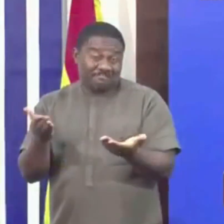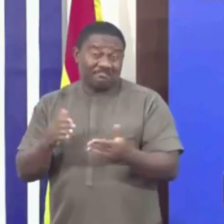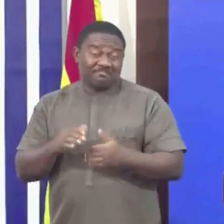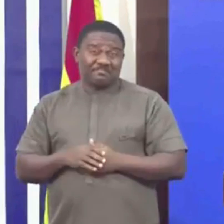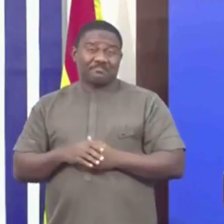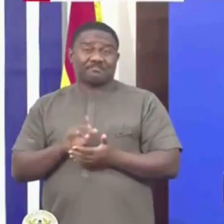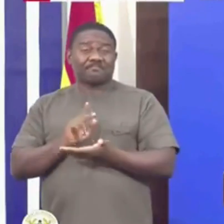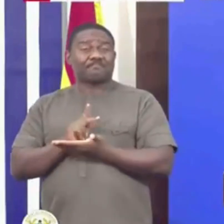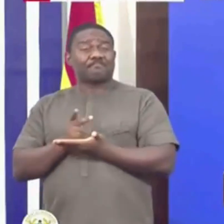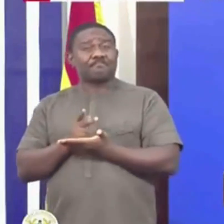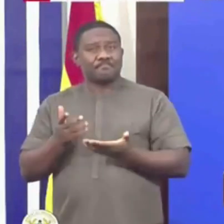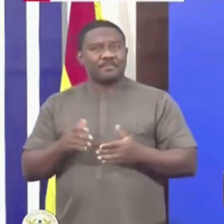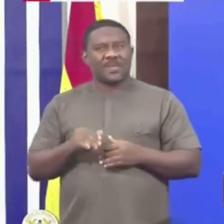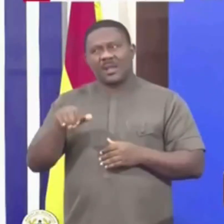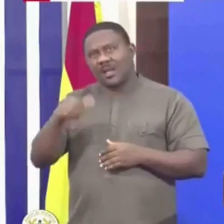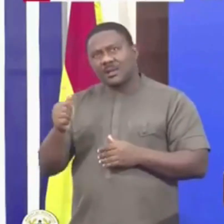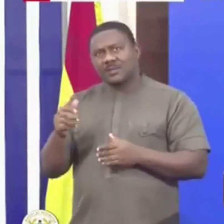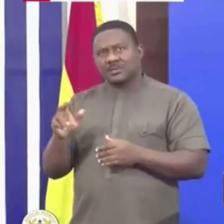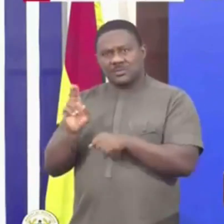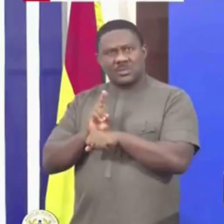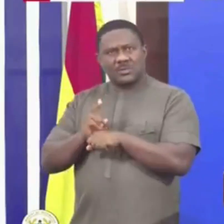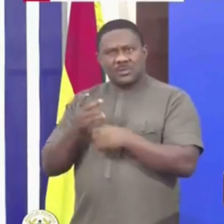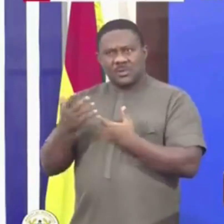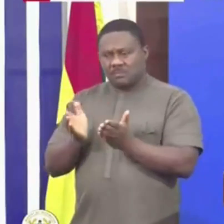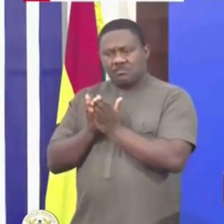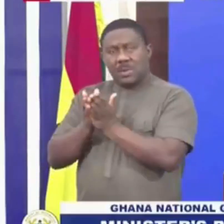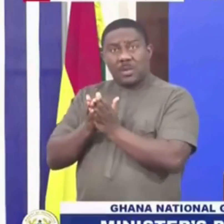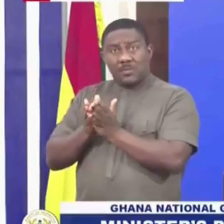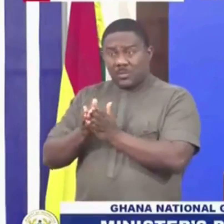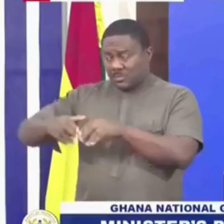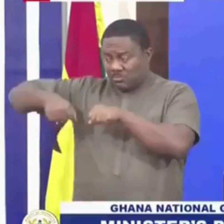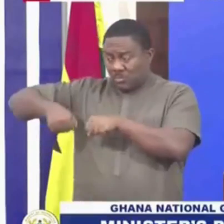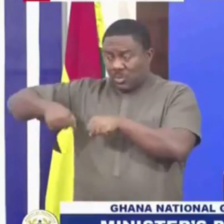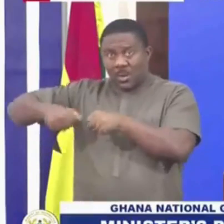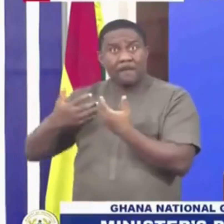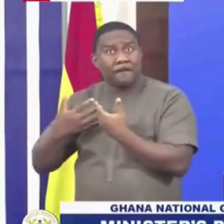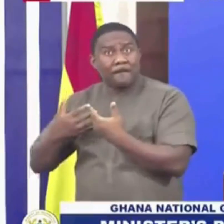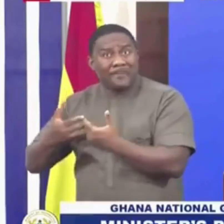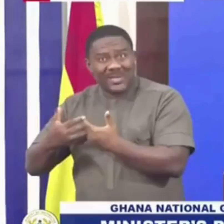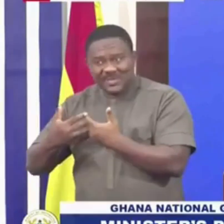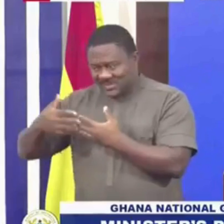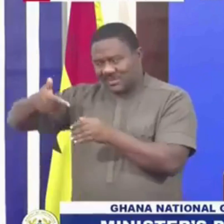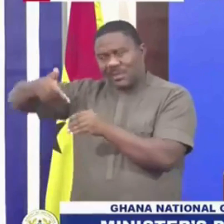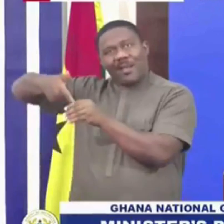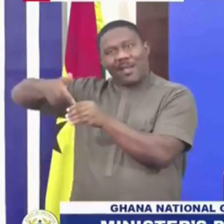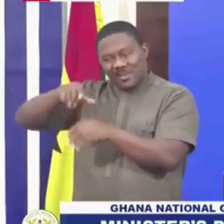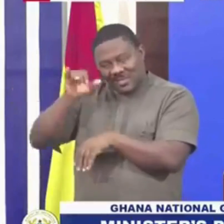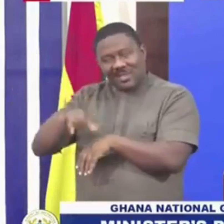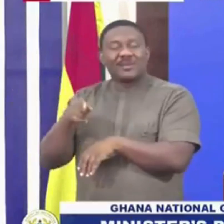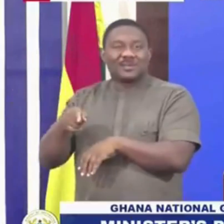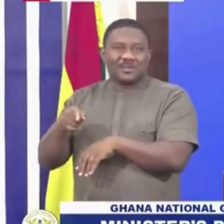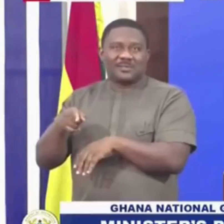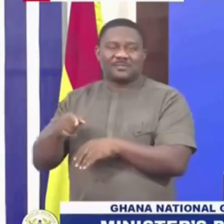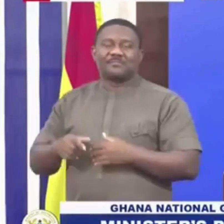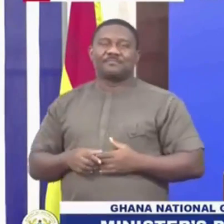used to produce premix fuel for outboard motors for our coastal foes. Also a very significant product as